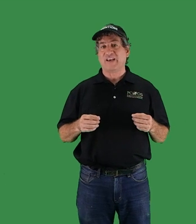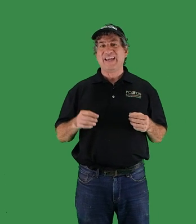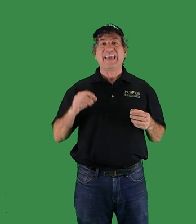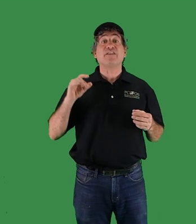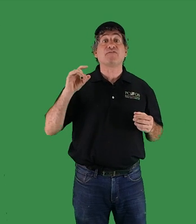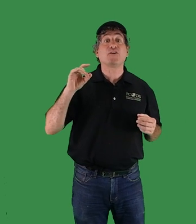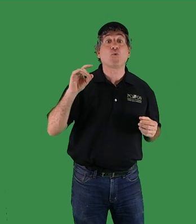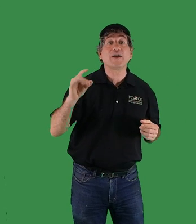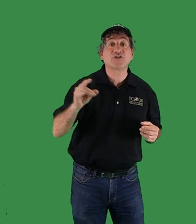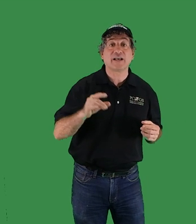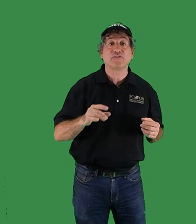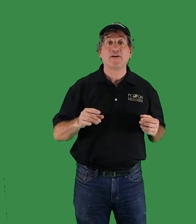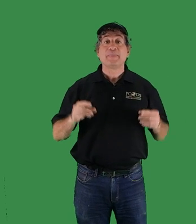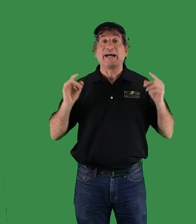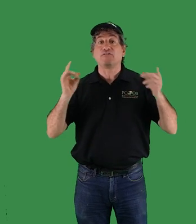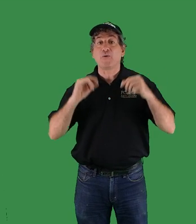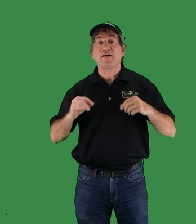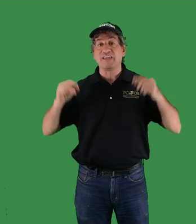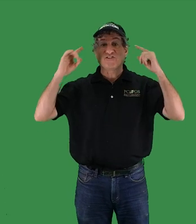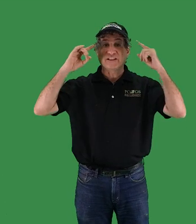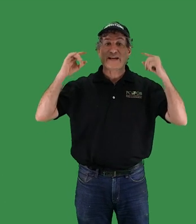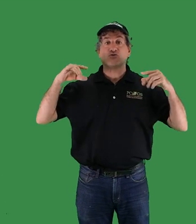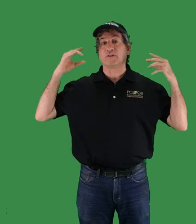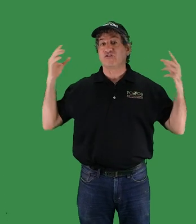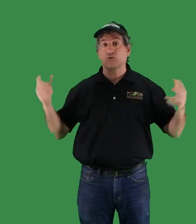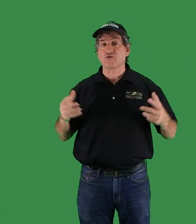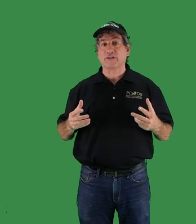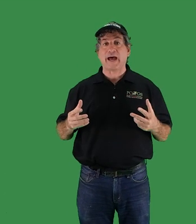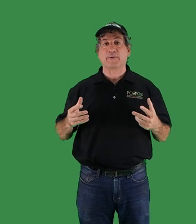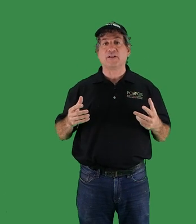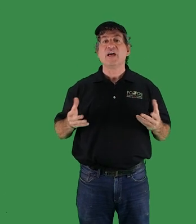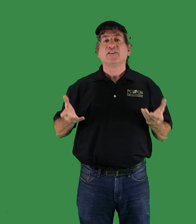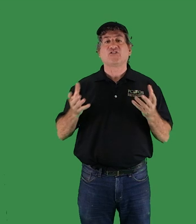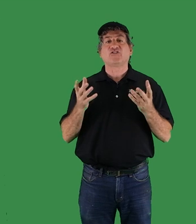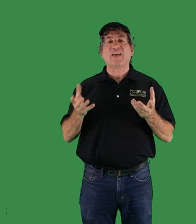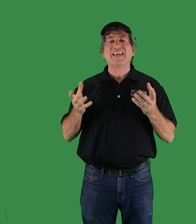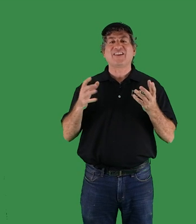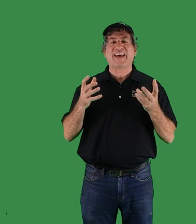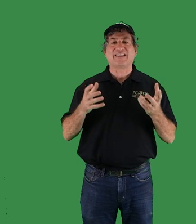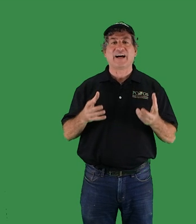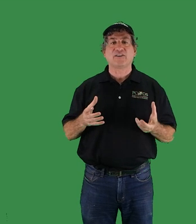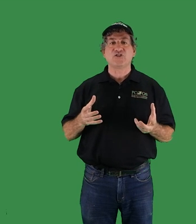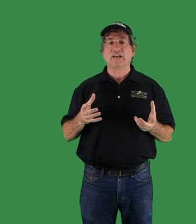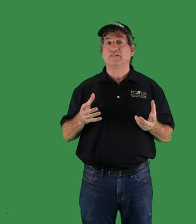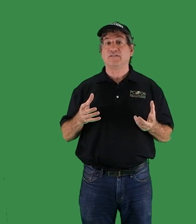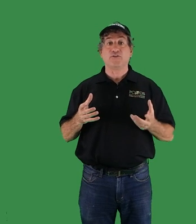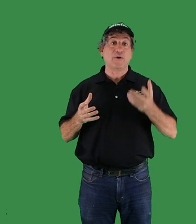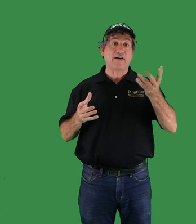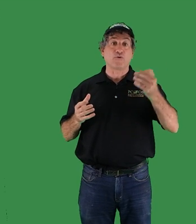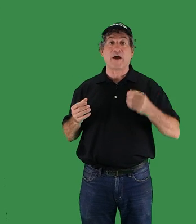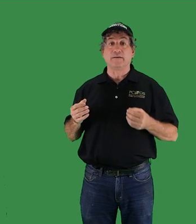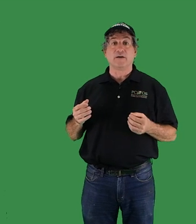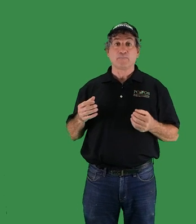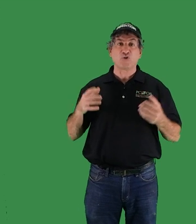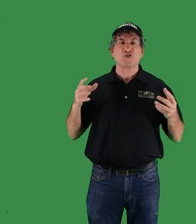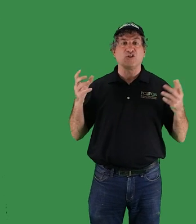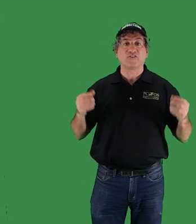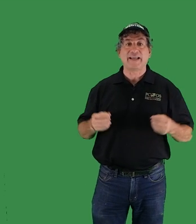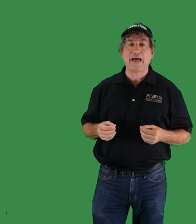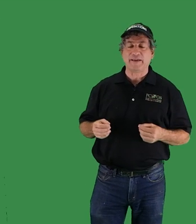if you're rich enough and if you have the intellectual and social capital to sustain the technology and if you have the right personal dynamics.